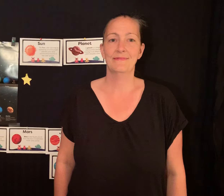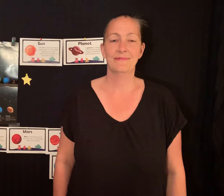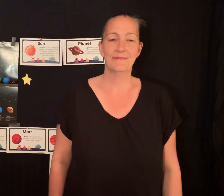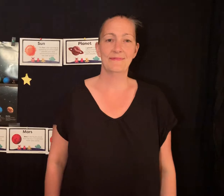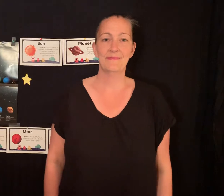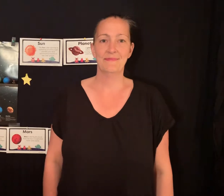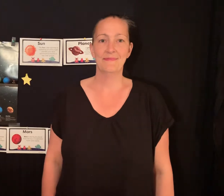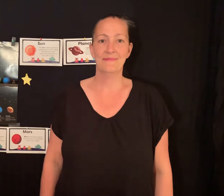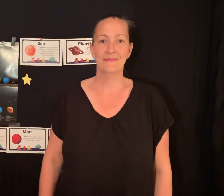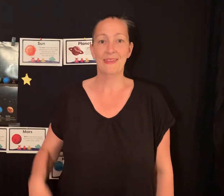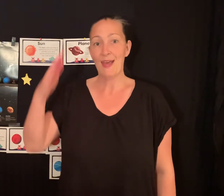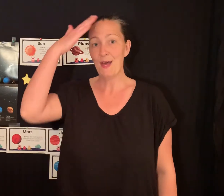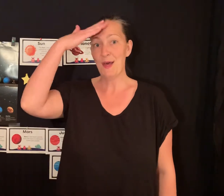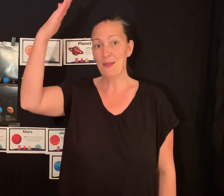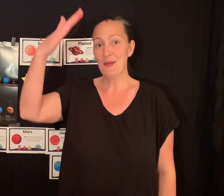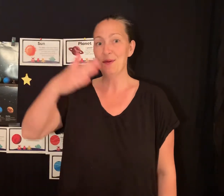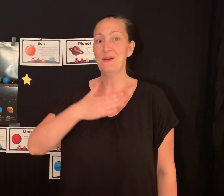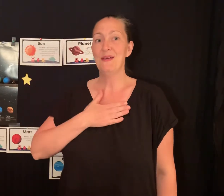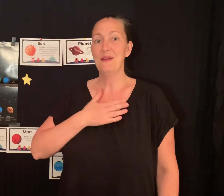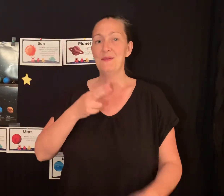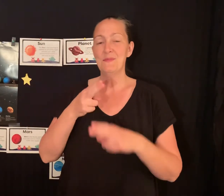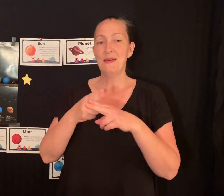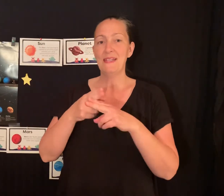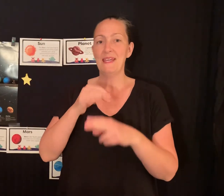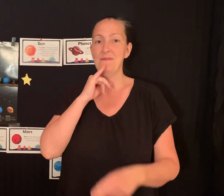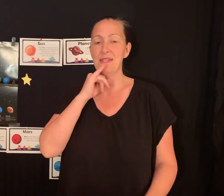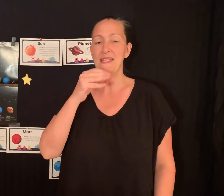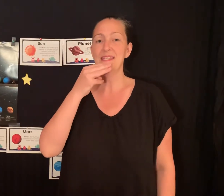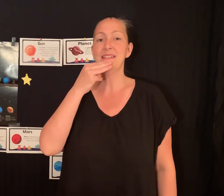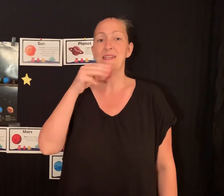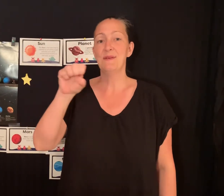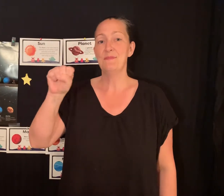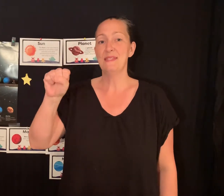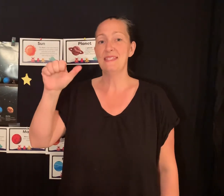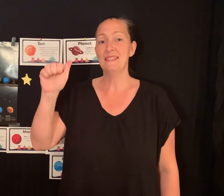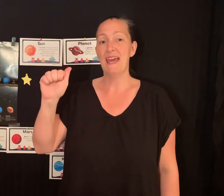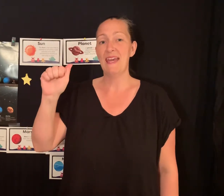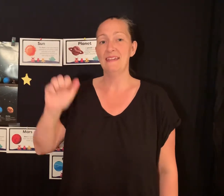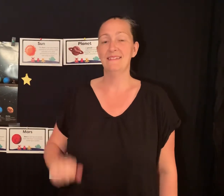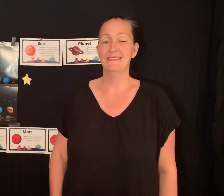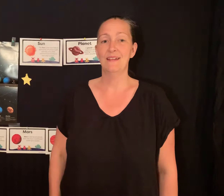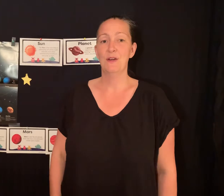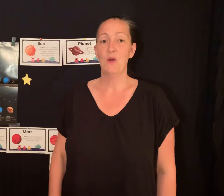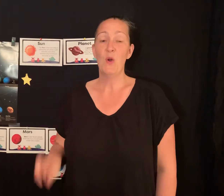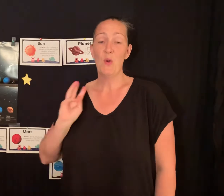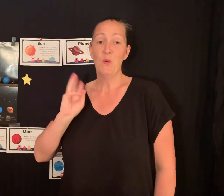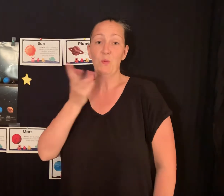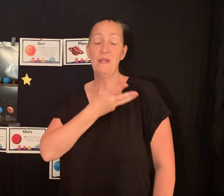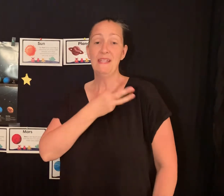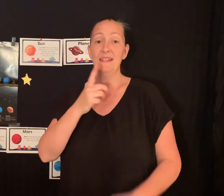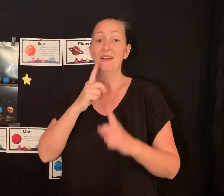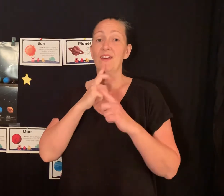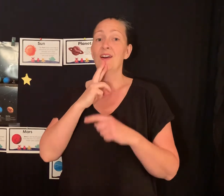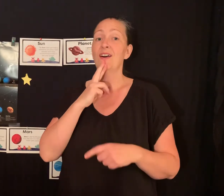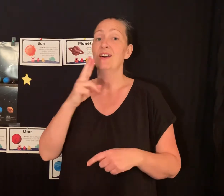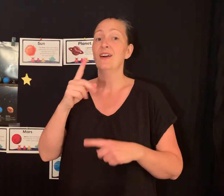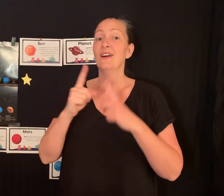Hello, my name is Mrs. A. We are